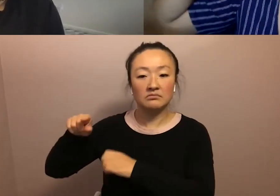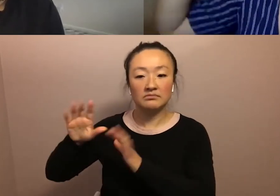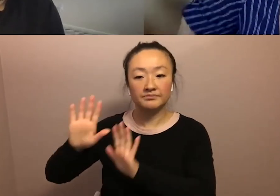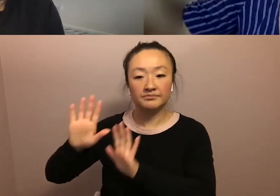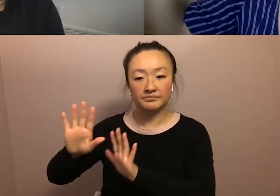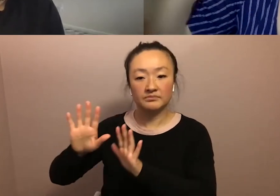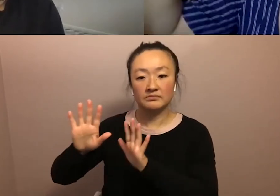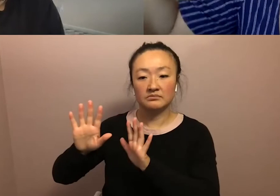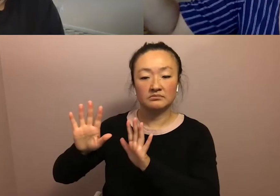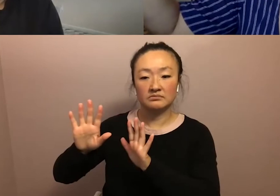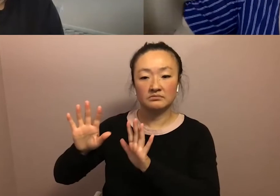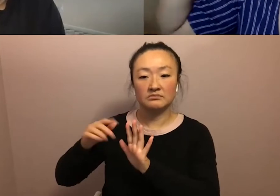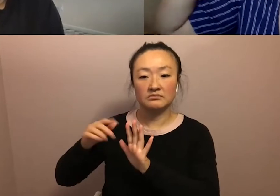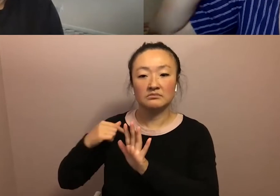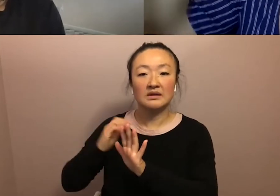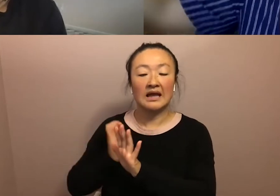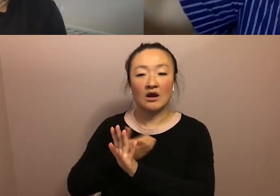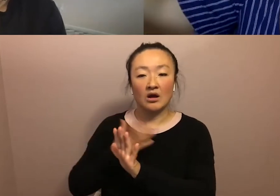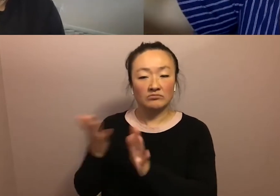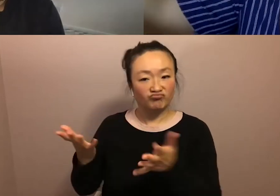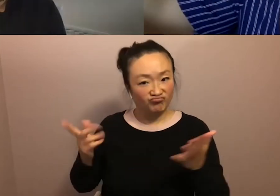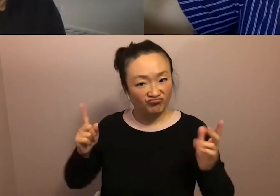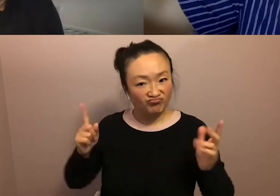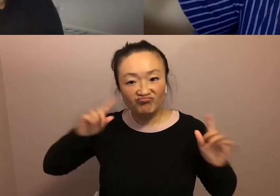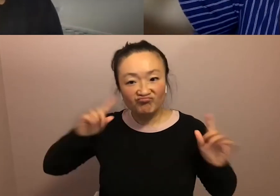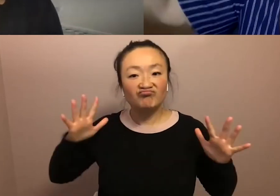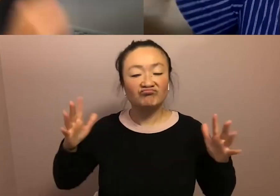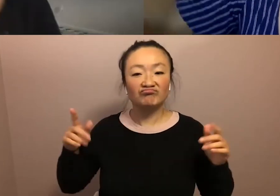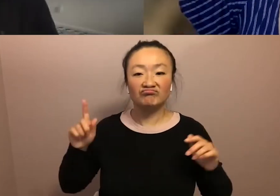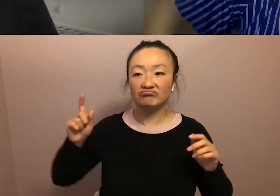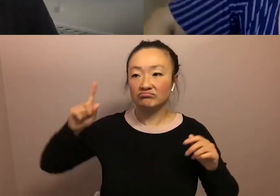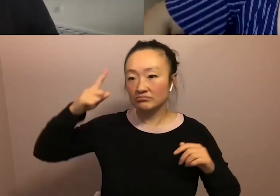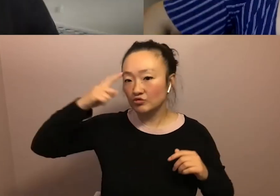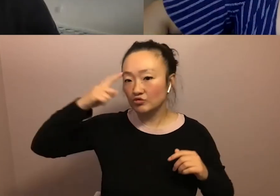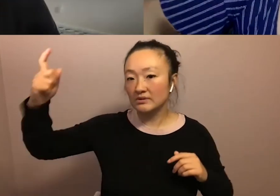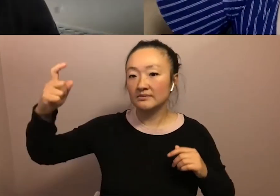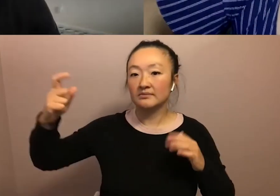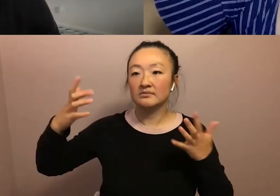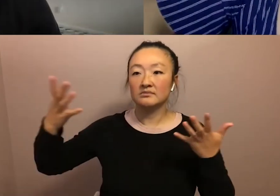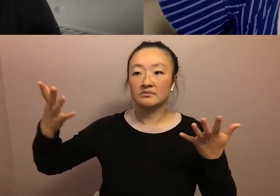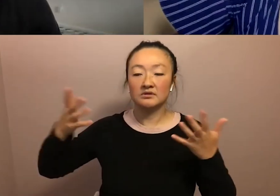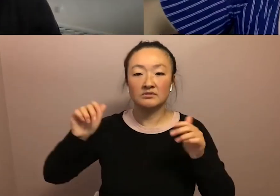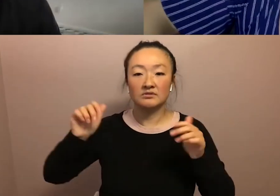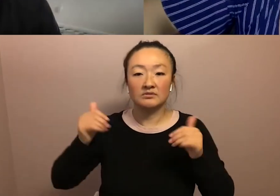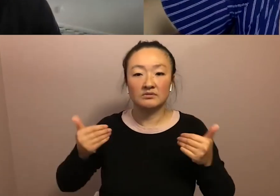our audacity to dream and bring ourselves to a world beyond this one. Um,